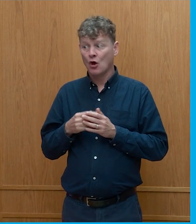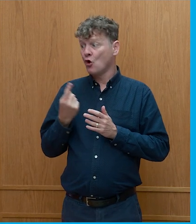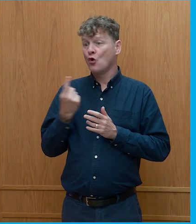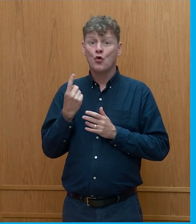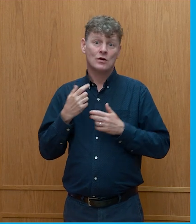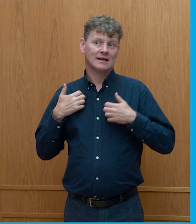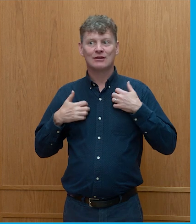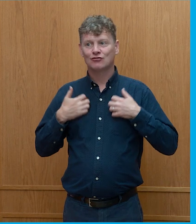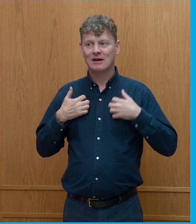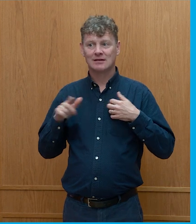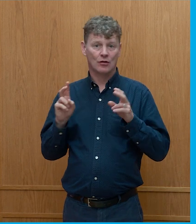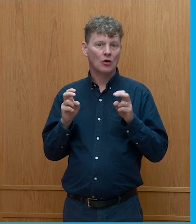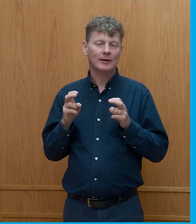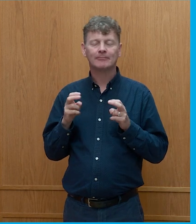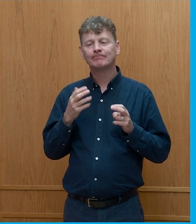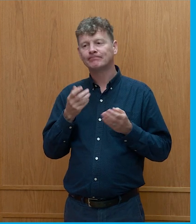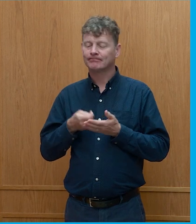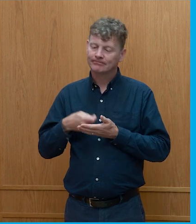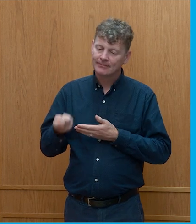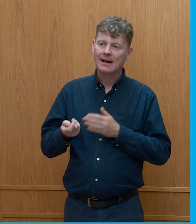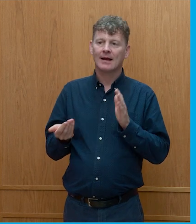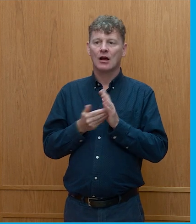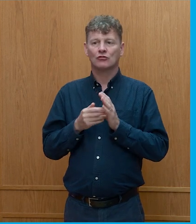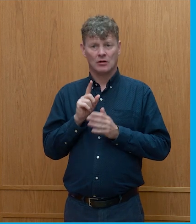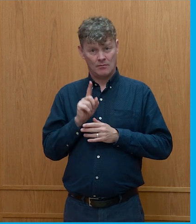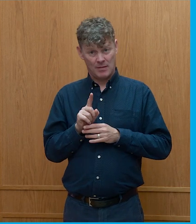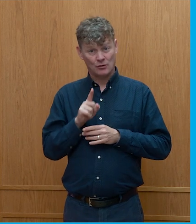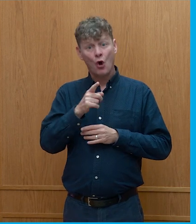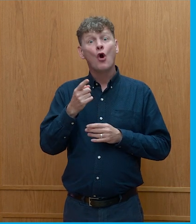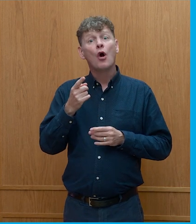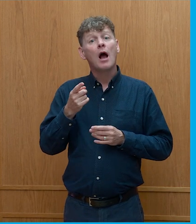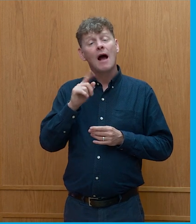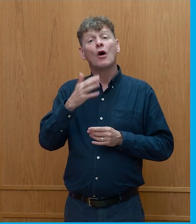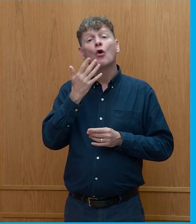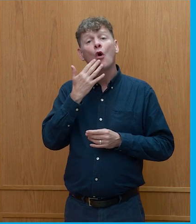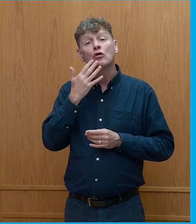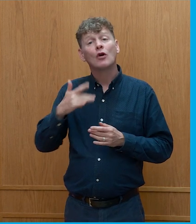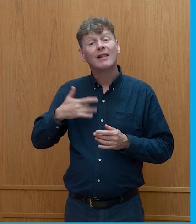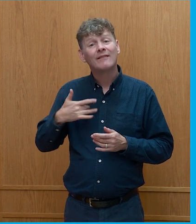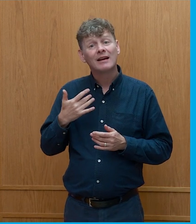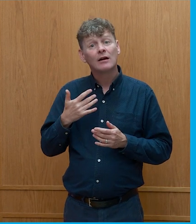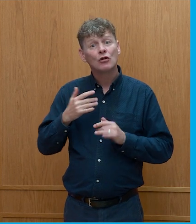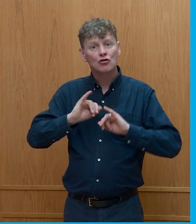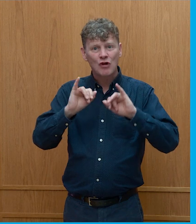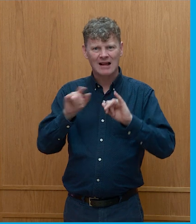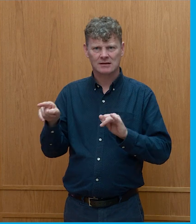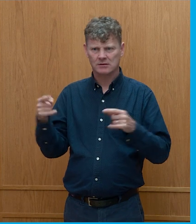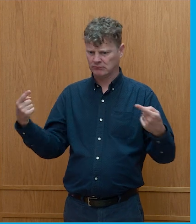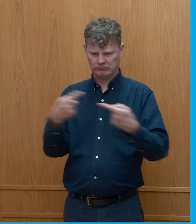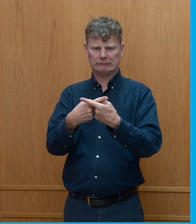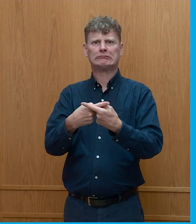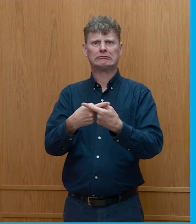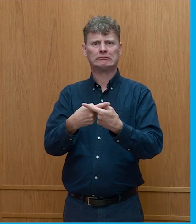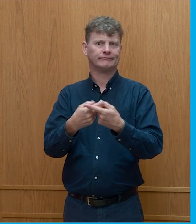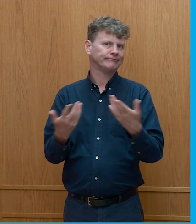in the topic but if if you are considering the cost of living crisis that may not necessarily be the way forward we have to think about solutions